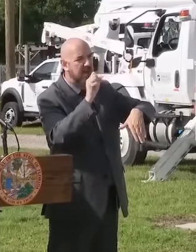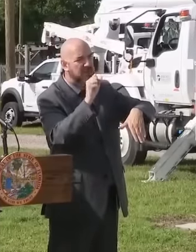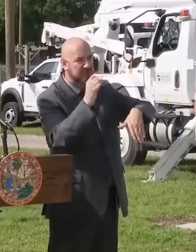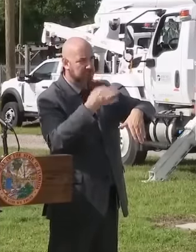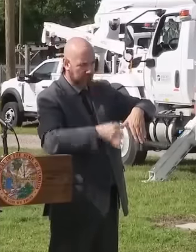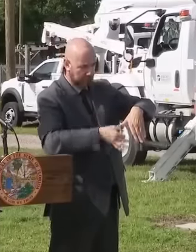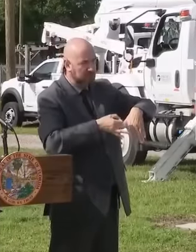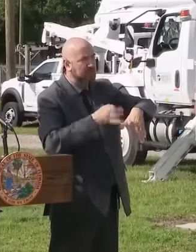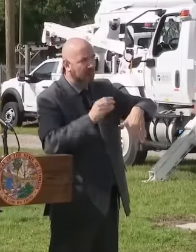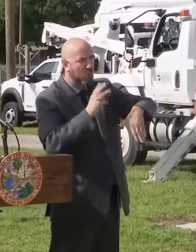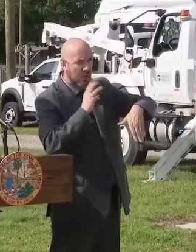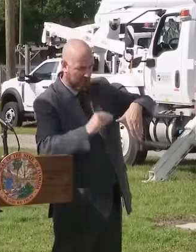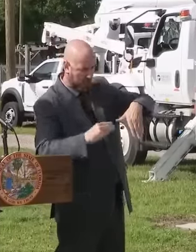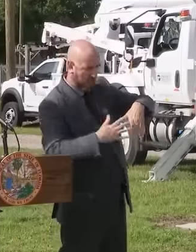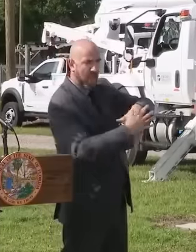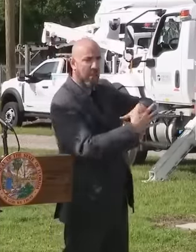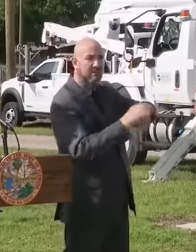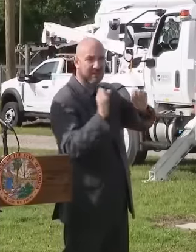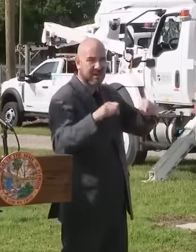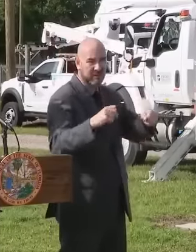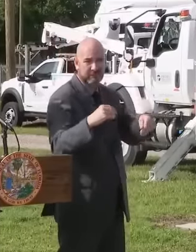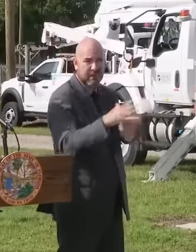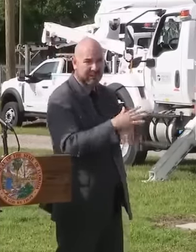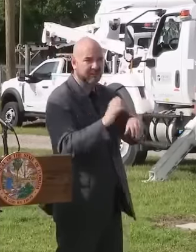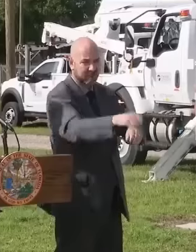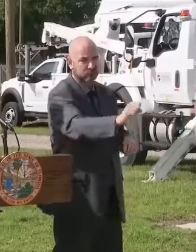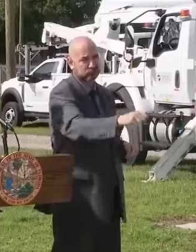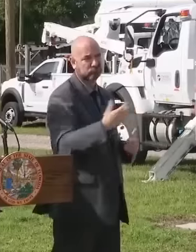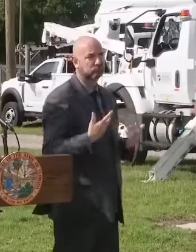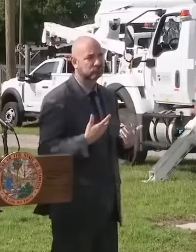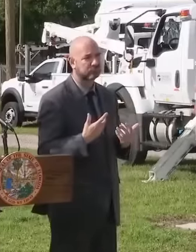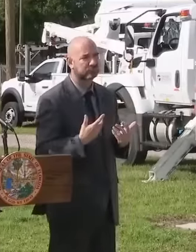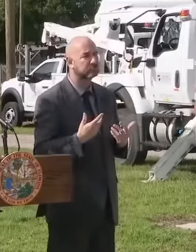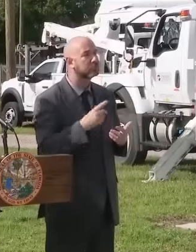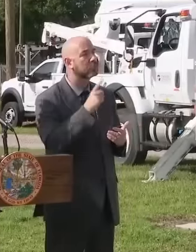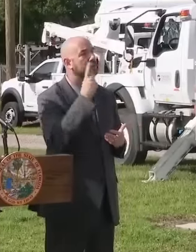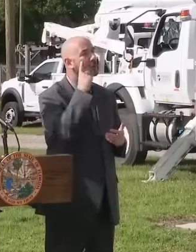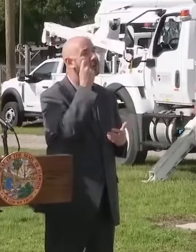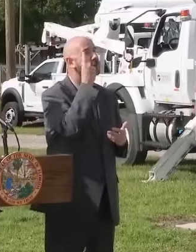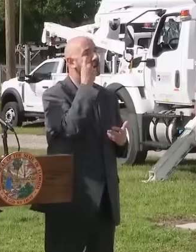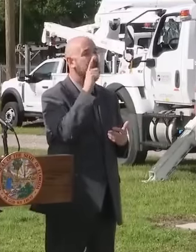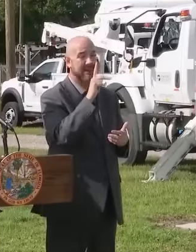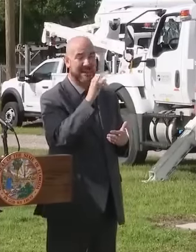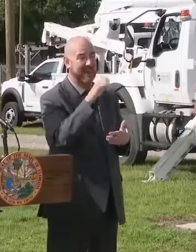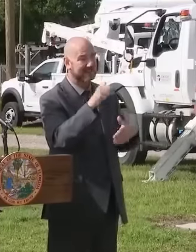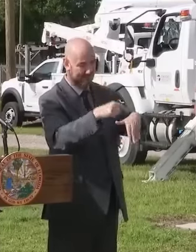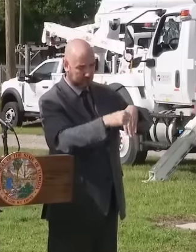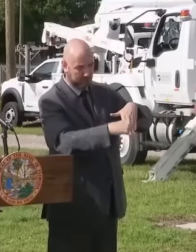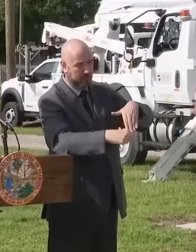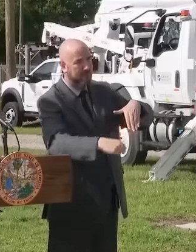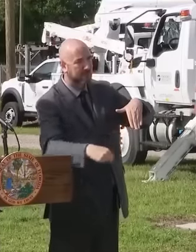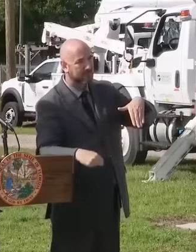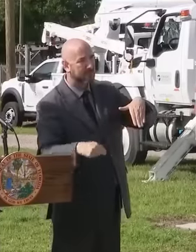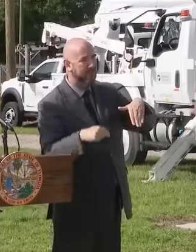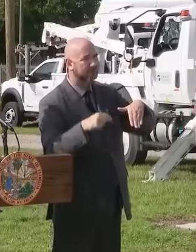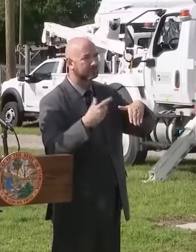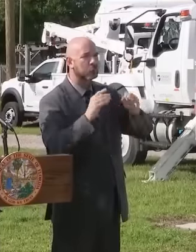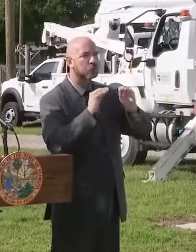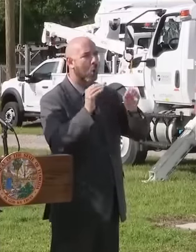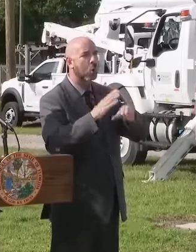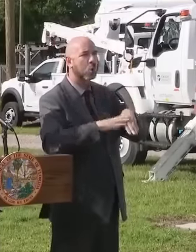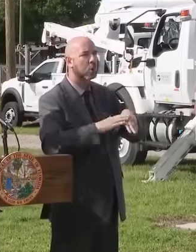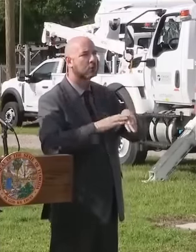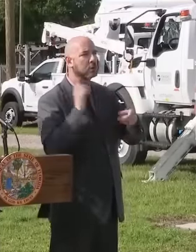-Dade, Broward, and the Upper Keys were not in any type of watcher warning until 5 a.m. this morning when they started to experience some of those outer